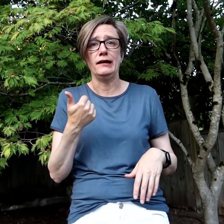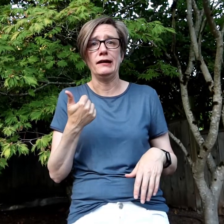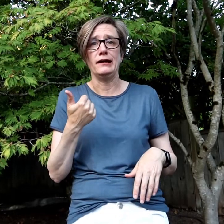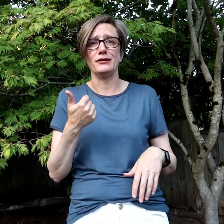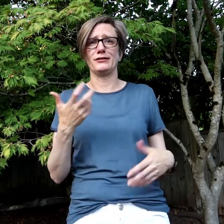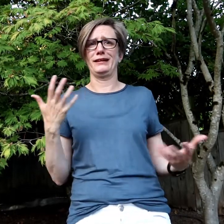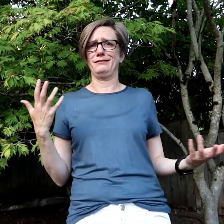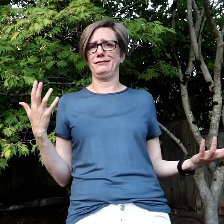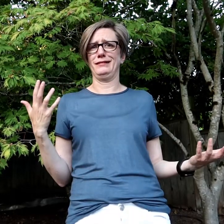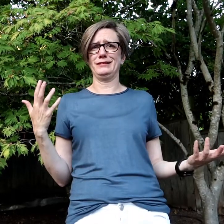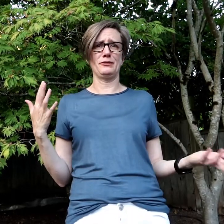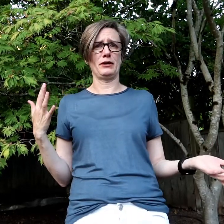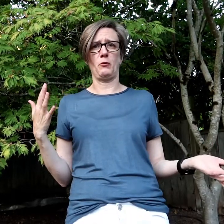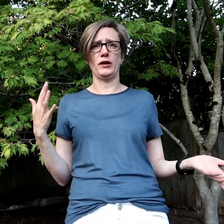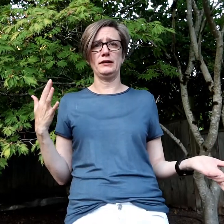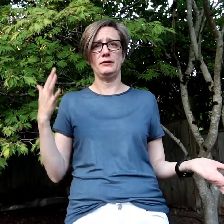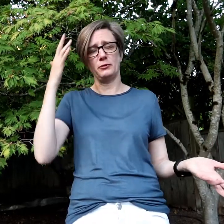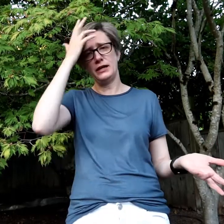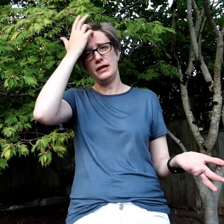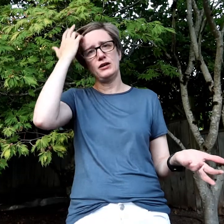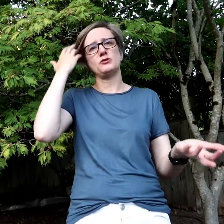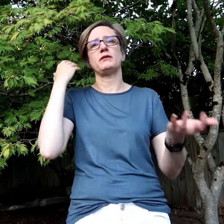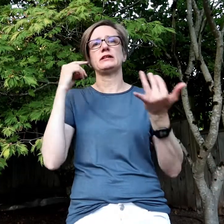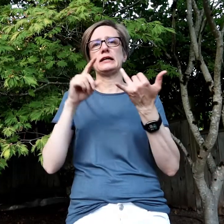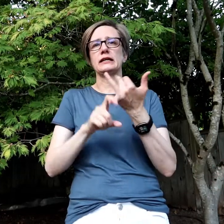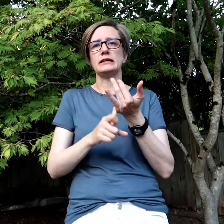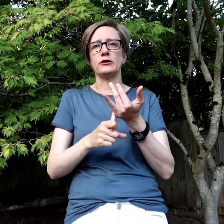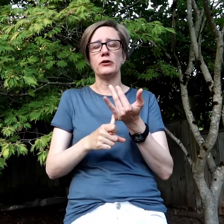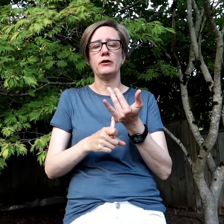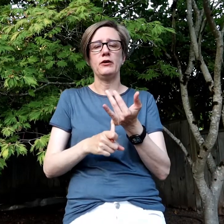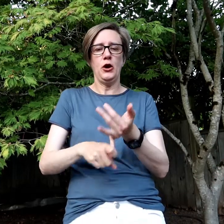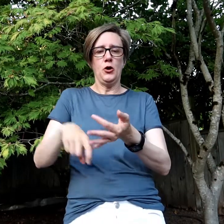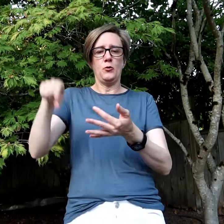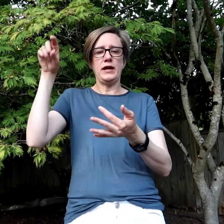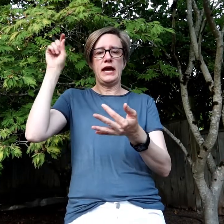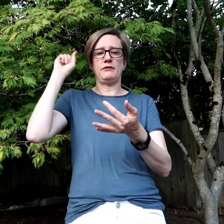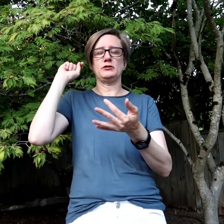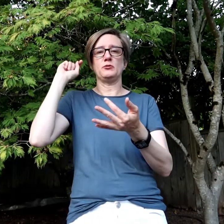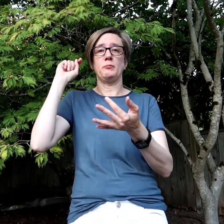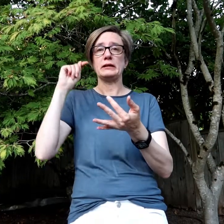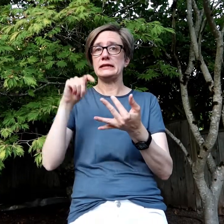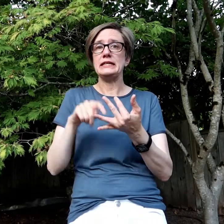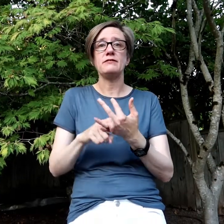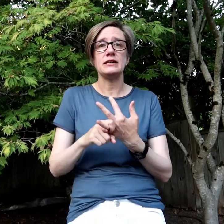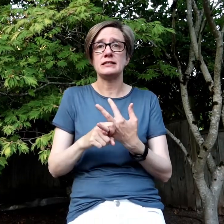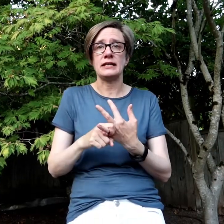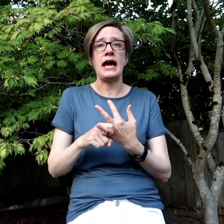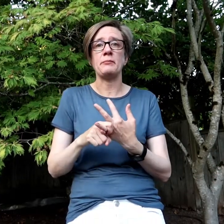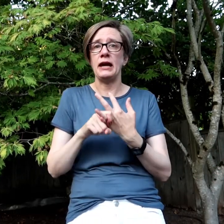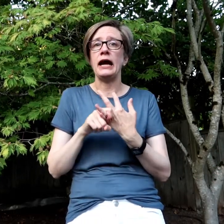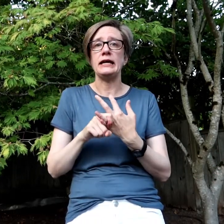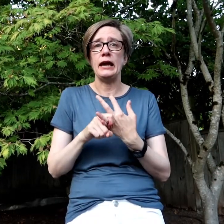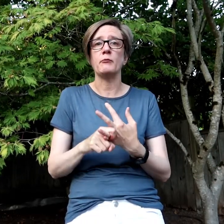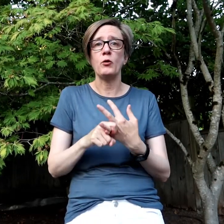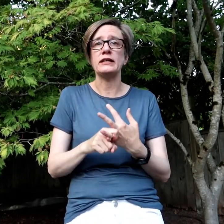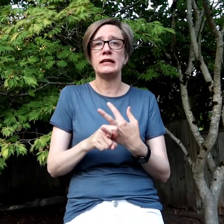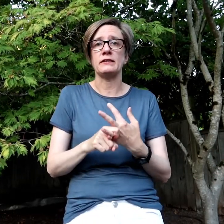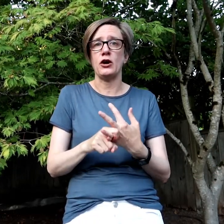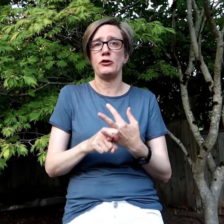And you're like, that's not what I wanted, right? So we have to get clear. We have to believe that it's going to happen. I am going to get the car that